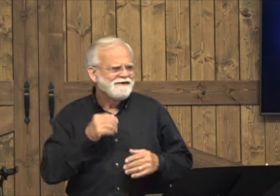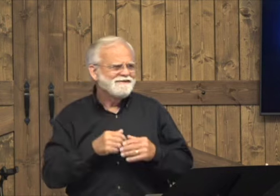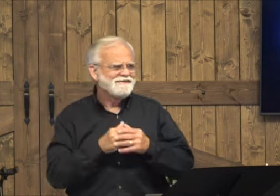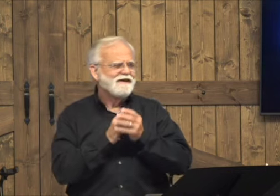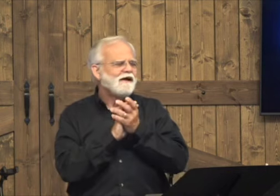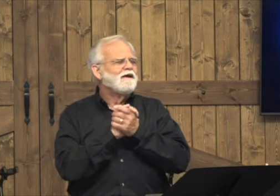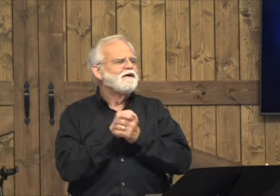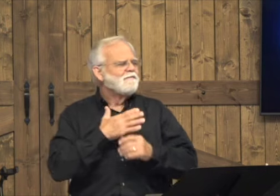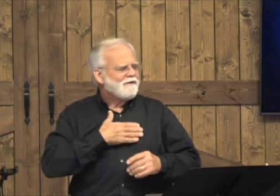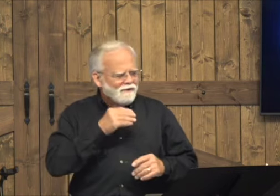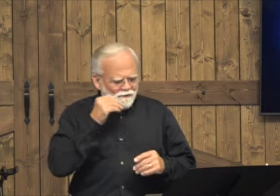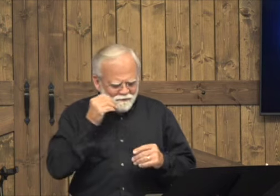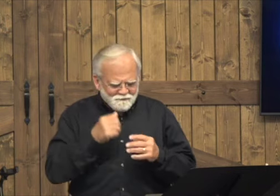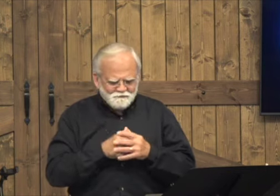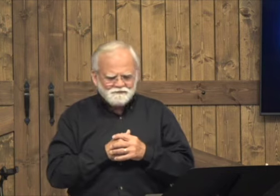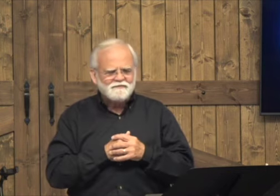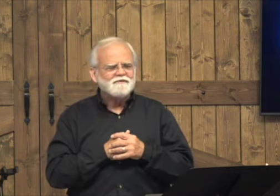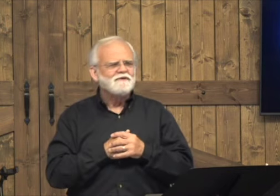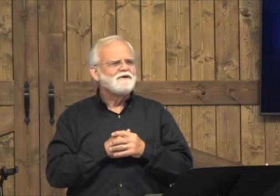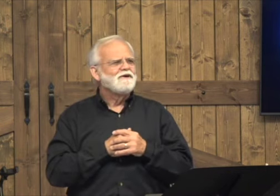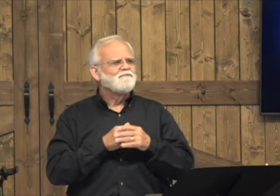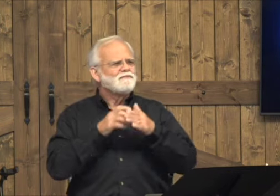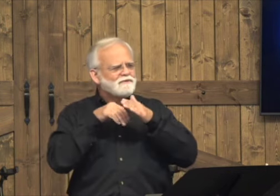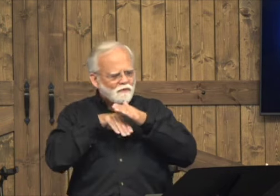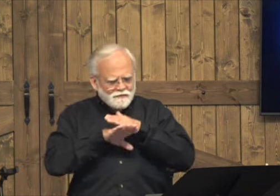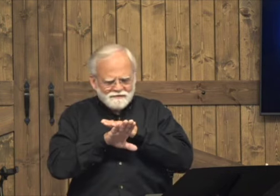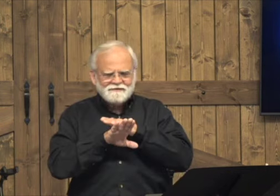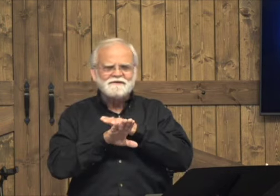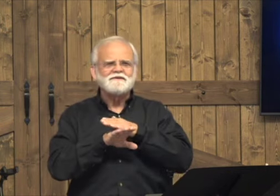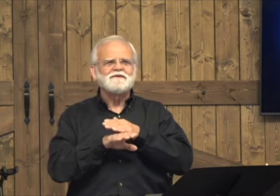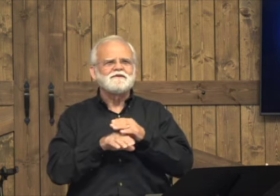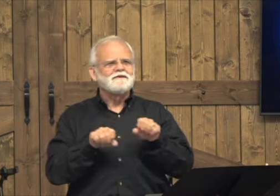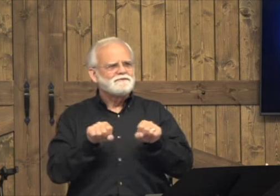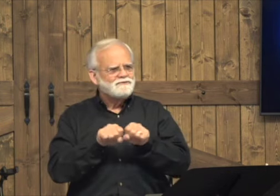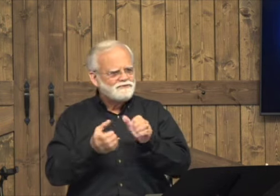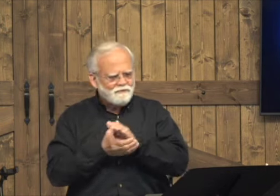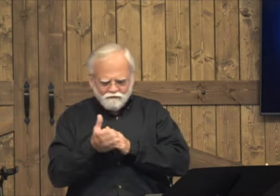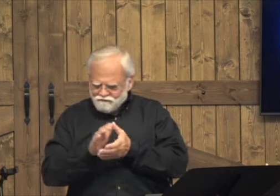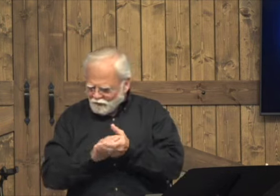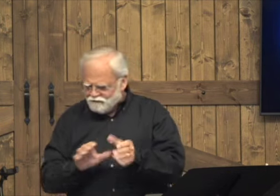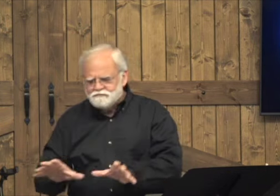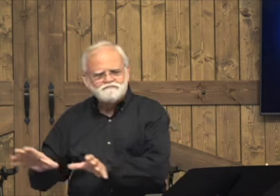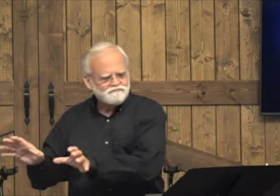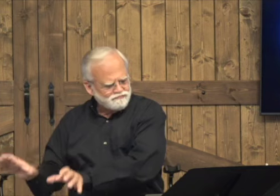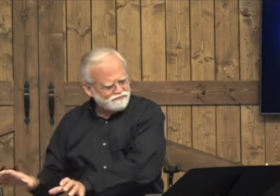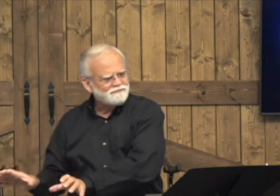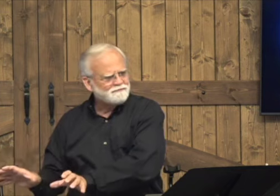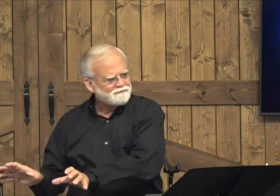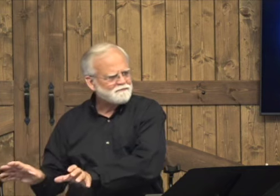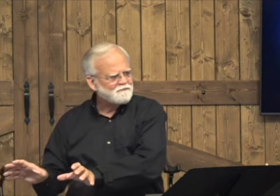I know sometimes when you come to my home, when you come in, you know, they take your shoes off.